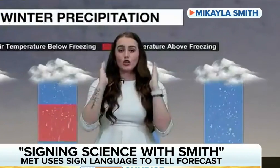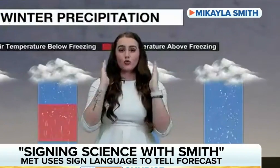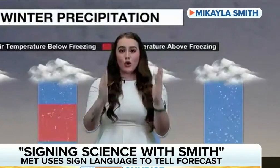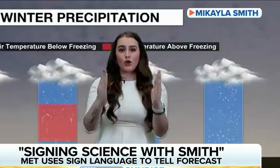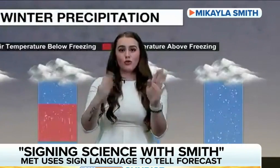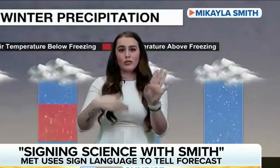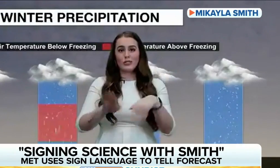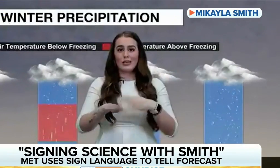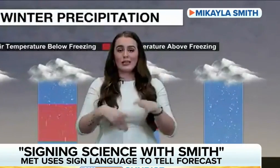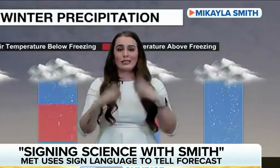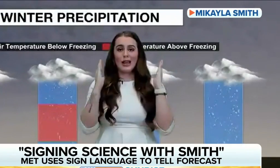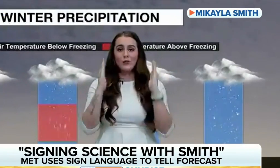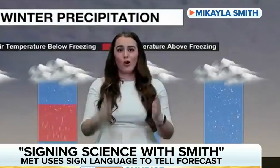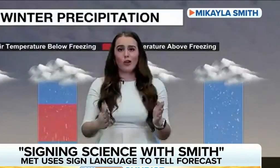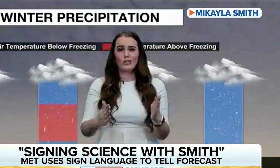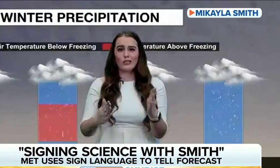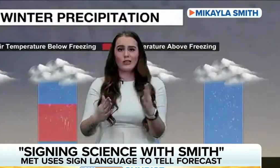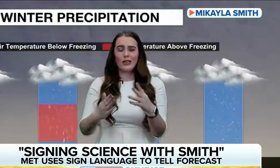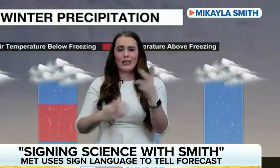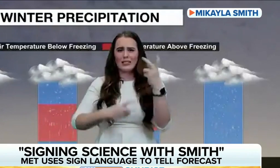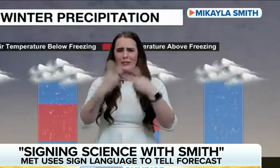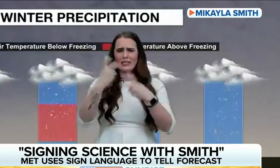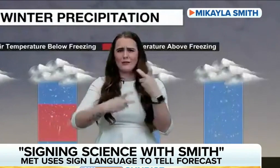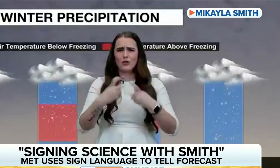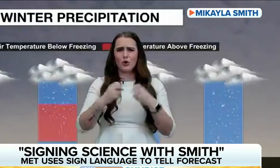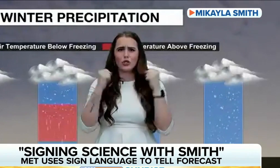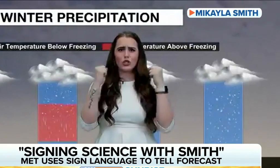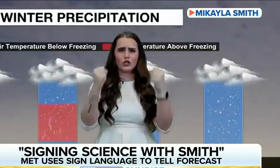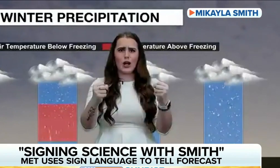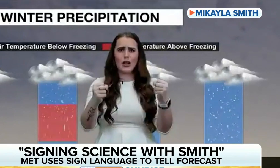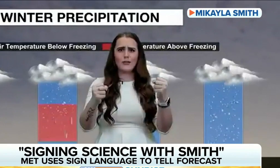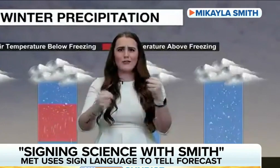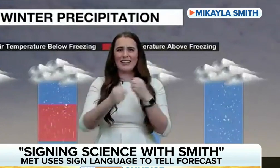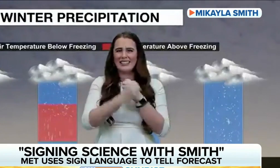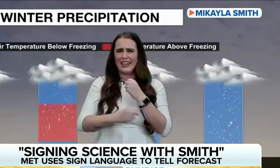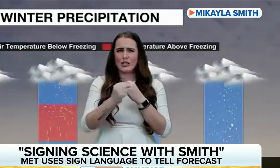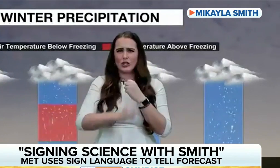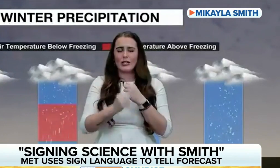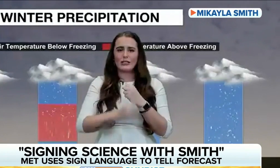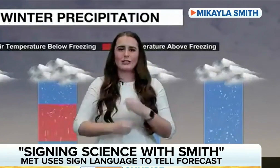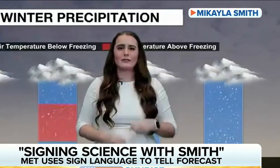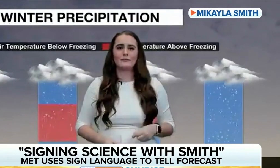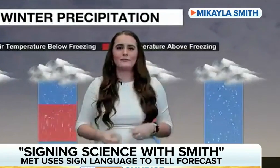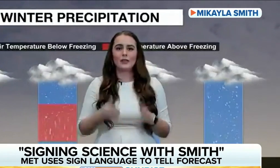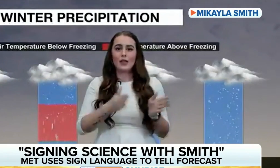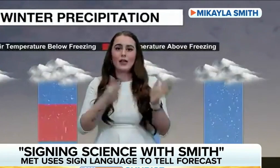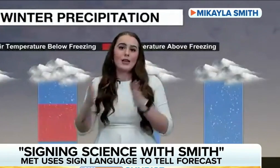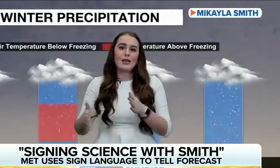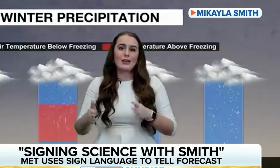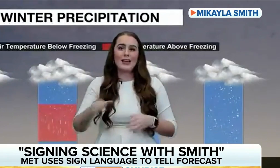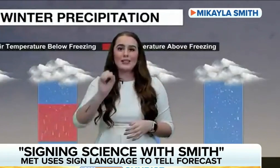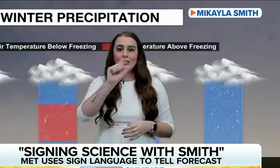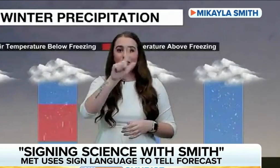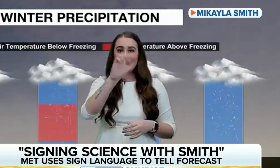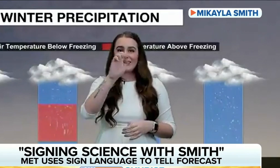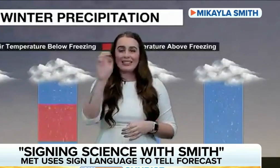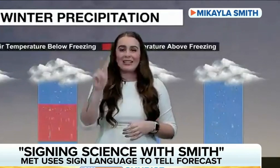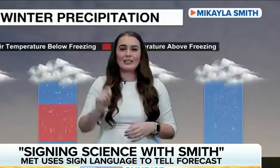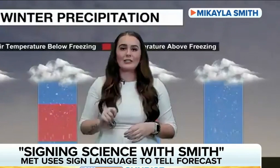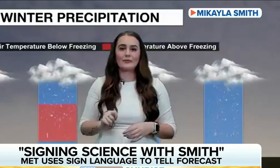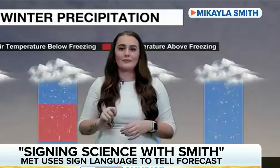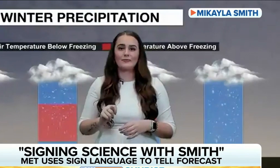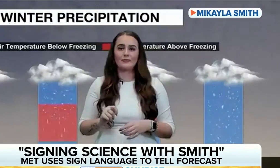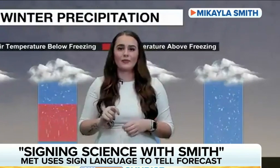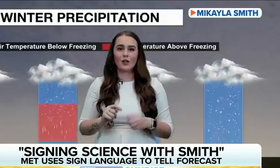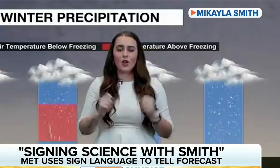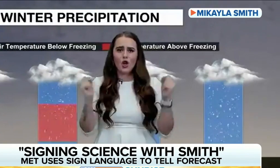to incorporate that into my meteorology. Michaela, tell us a little bit about the impact that this has had, because I saw it go viral on